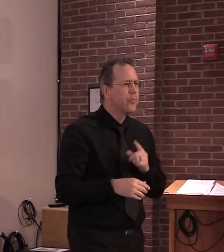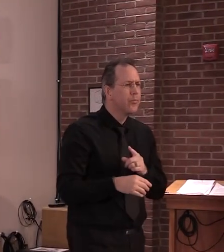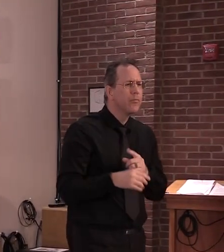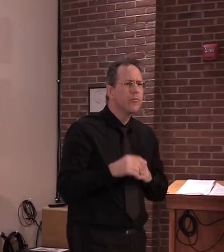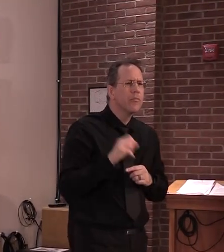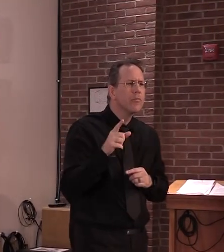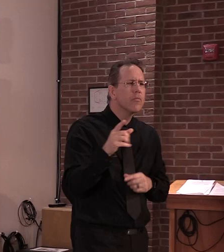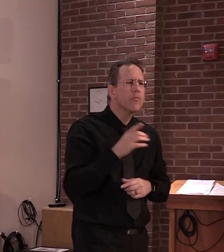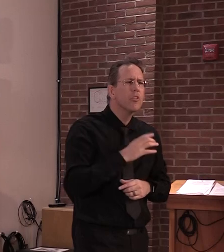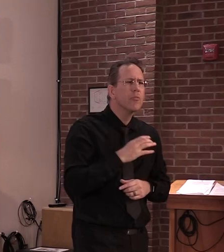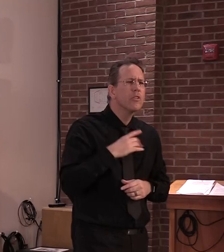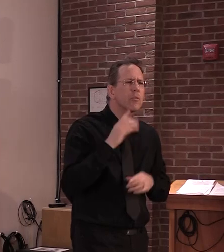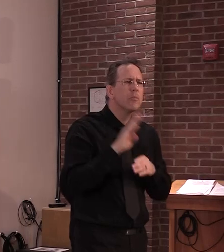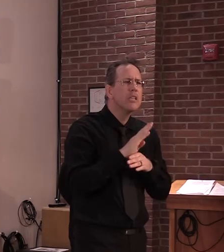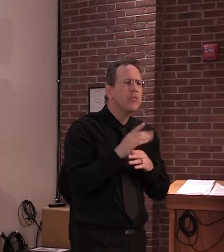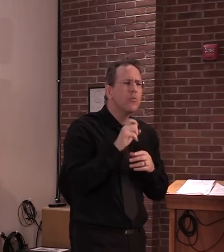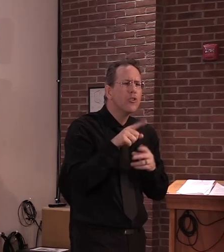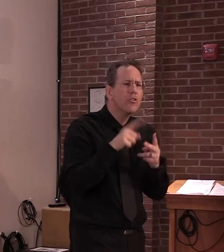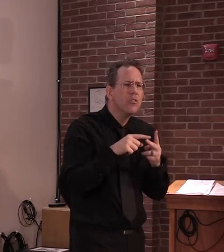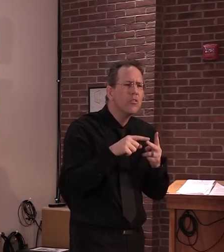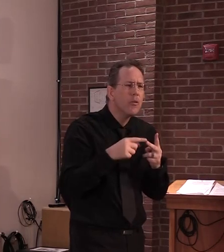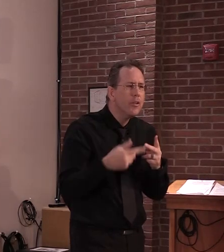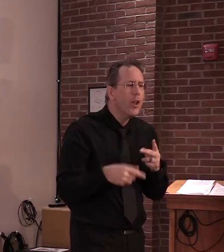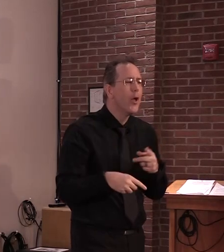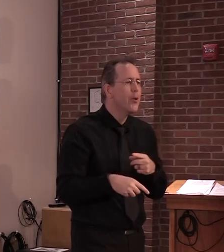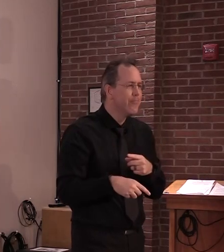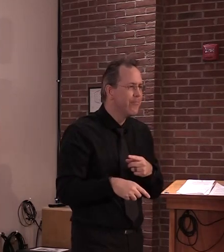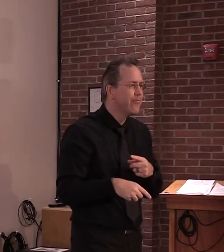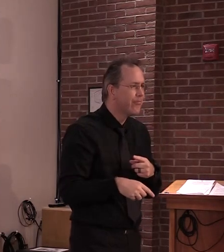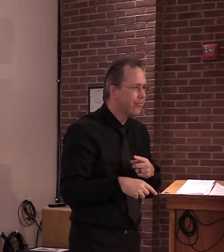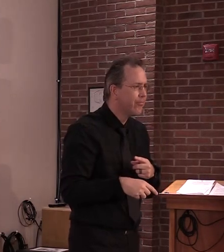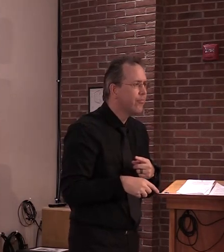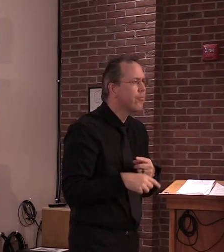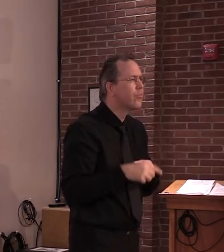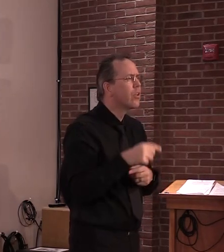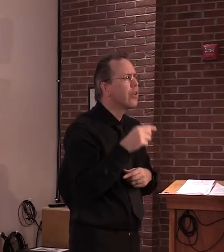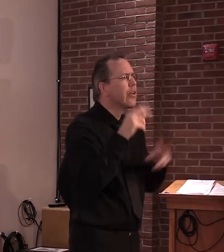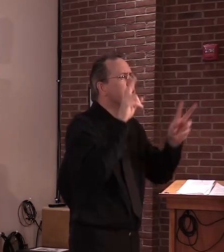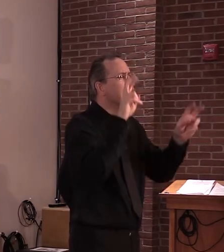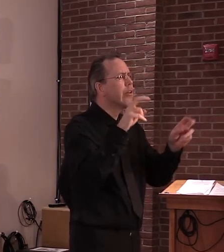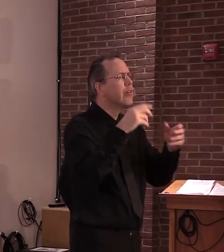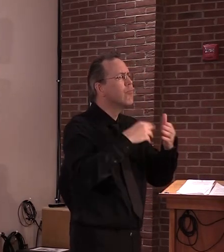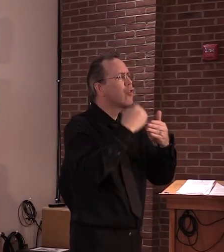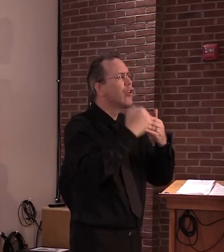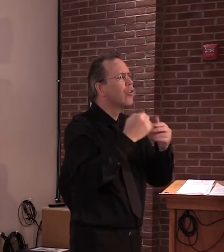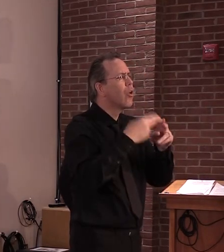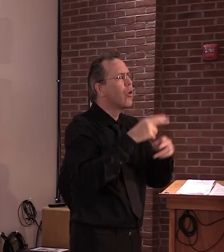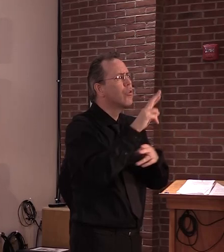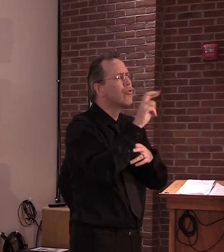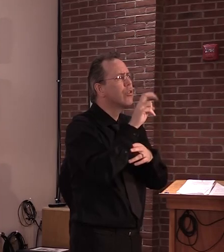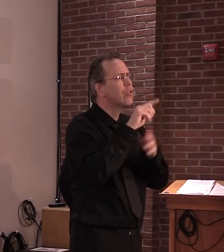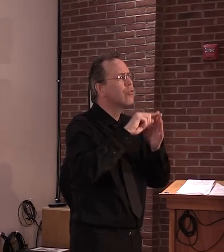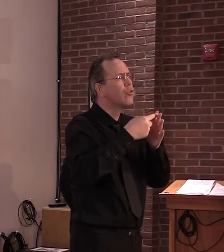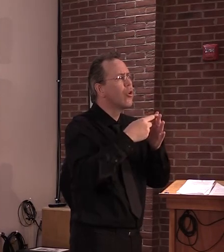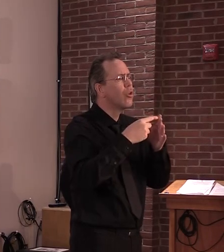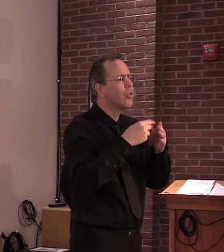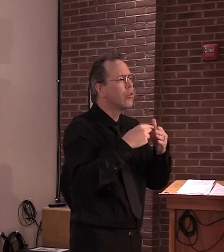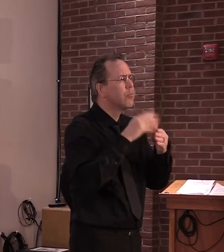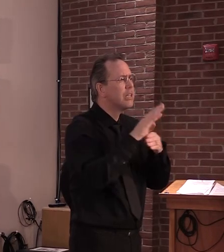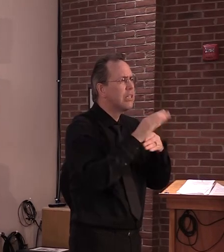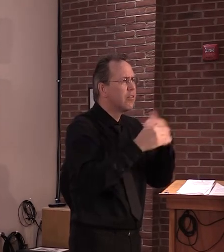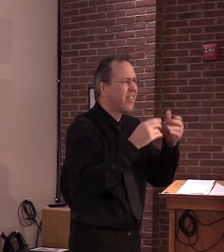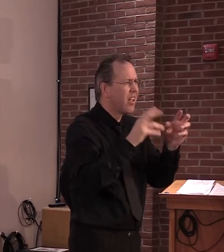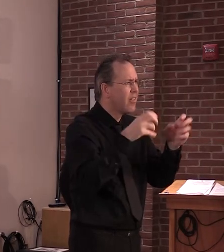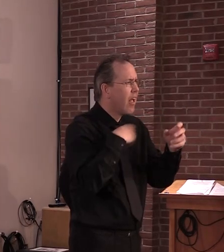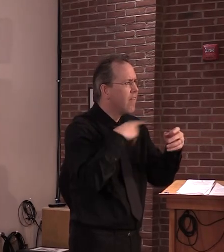of conversations are happening in the restart group around this right now, kind of what guidance is being discussed, you know, that might, um, ease some of the